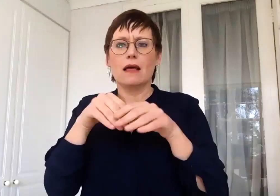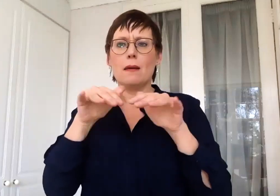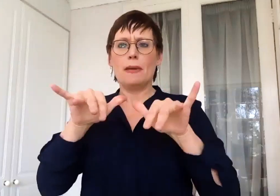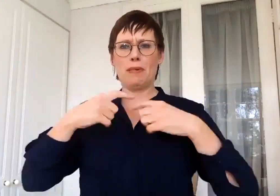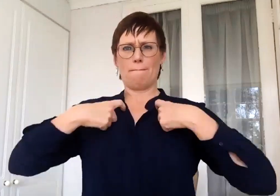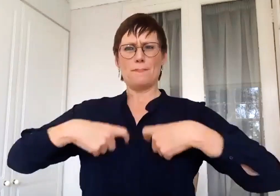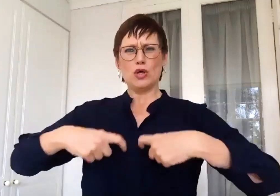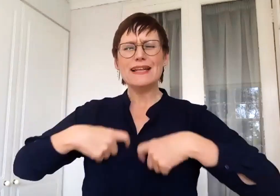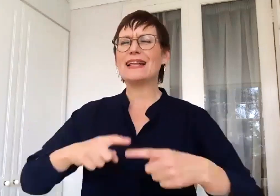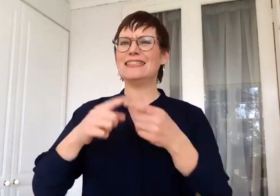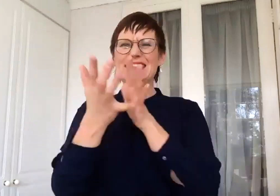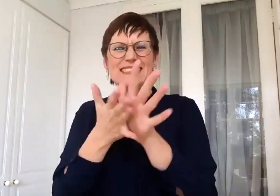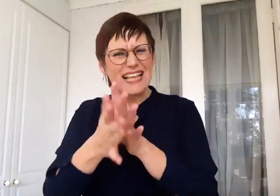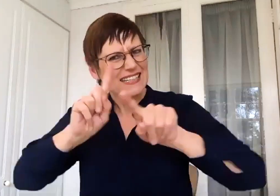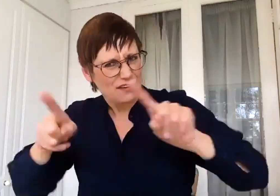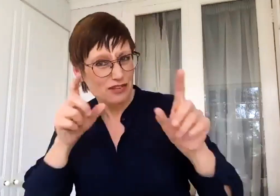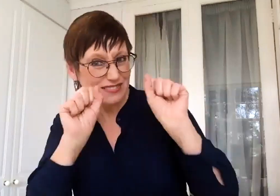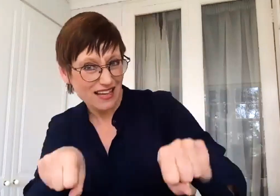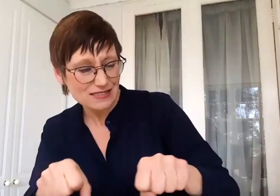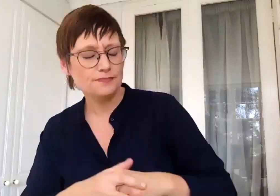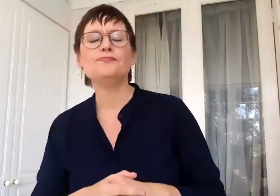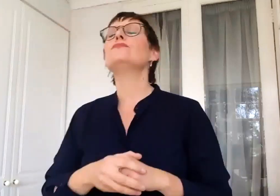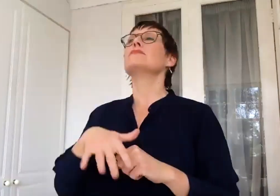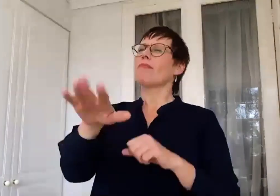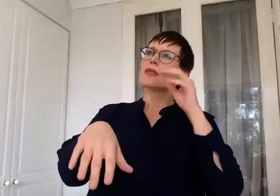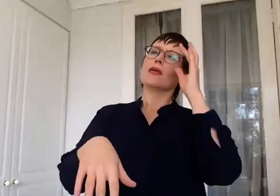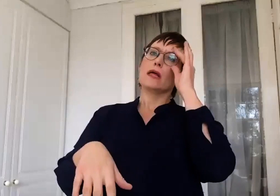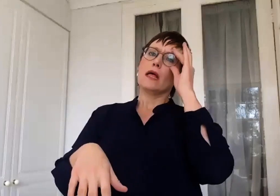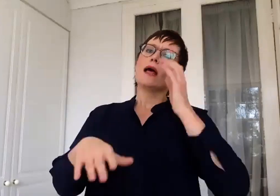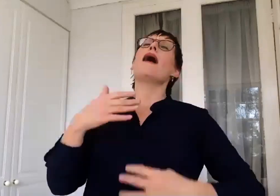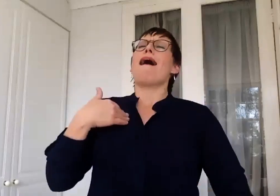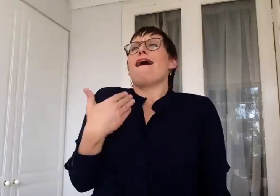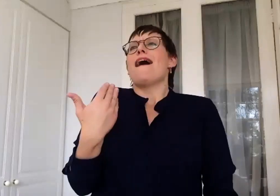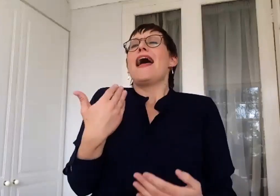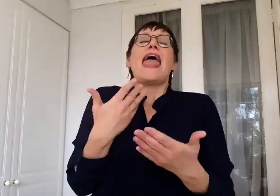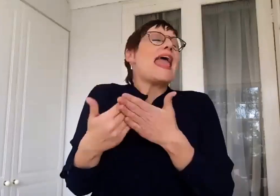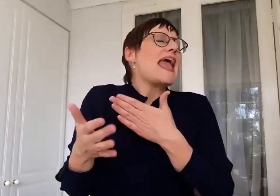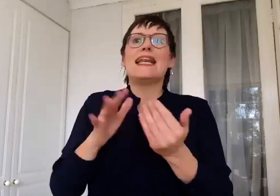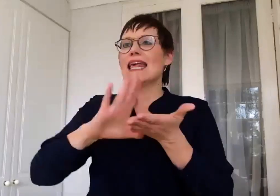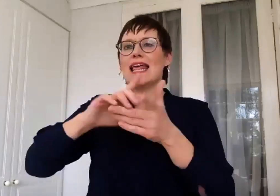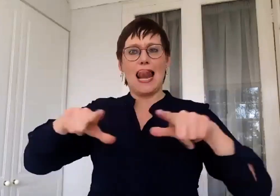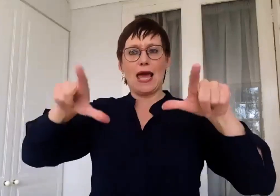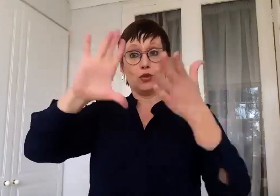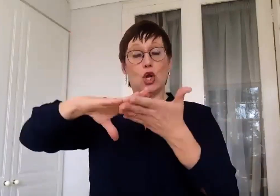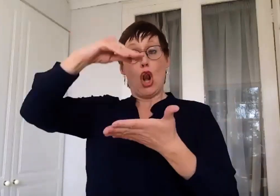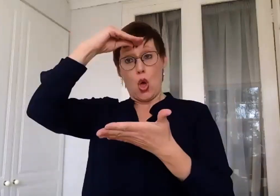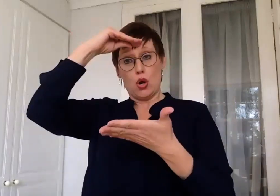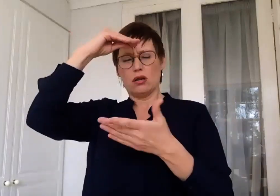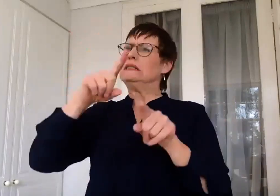are brought to sign? I mean, it's as difficult as learning any language. However, I